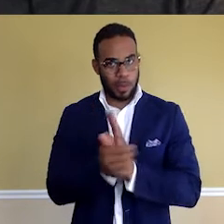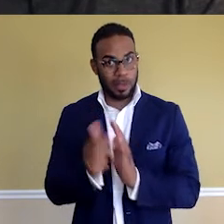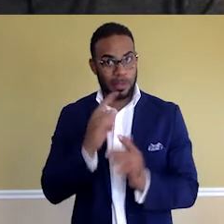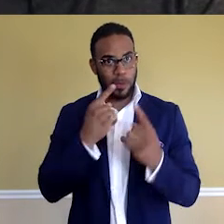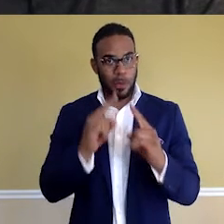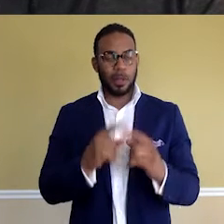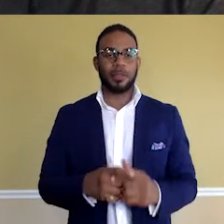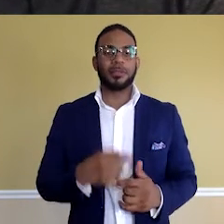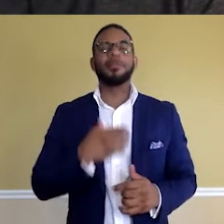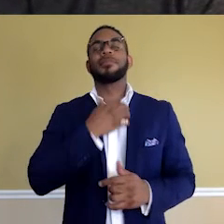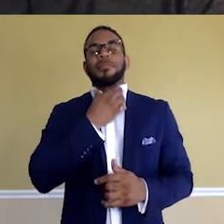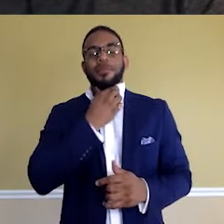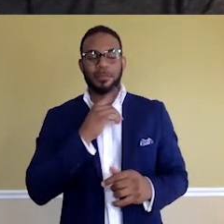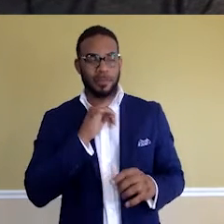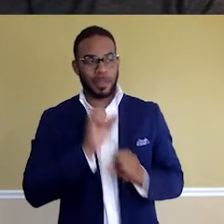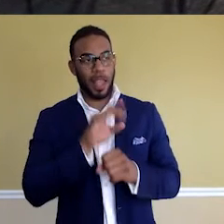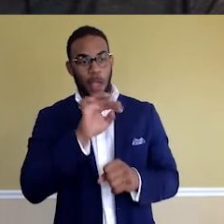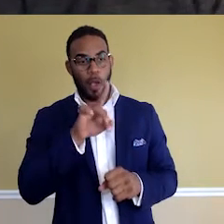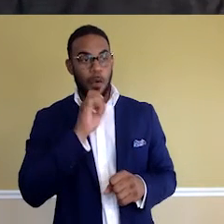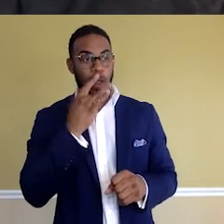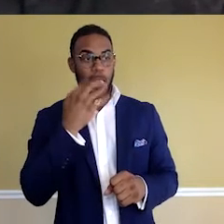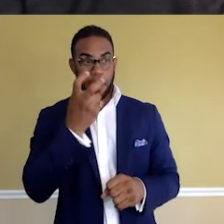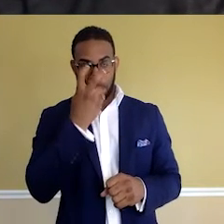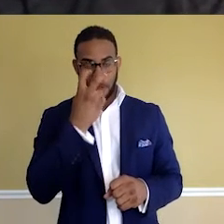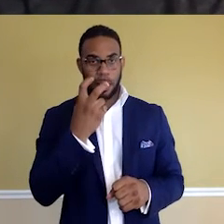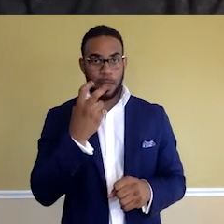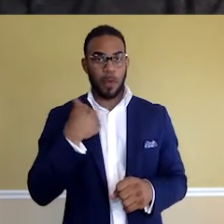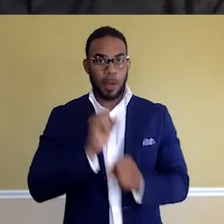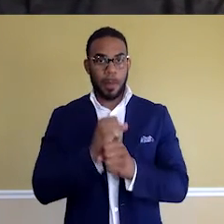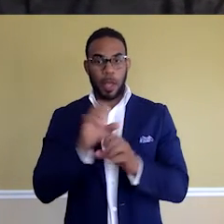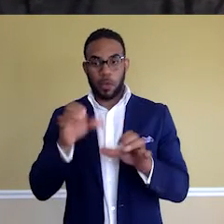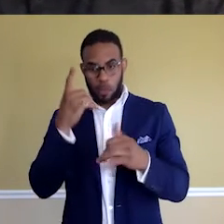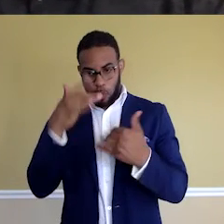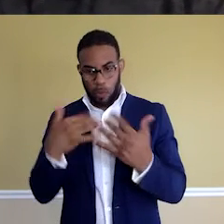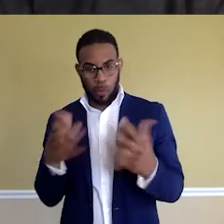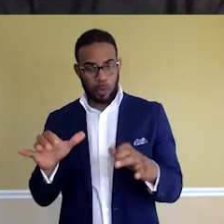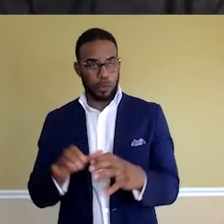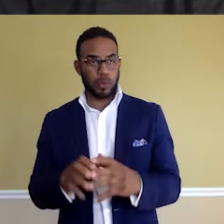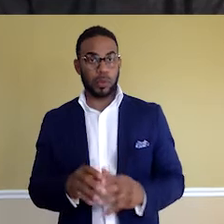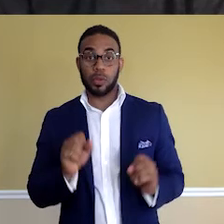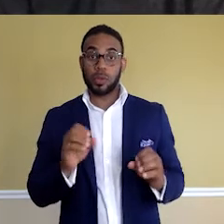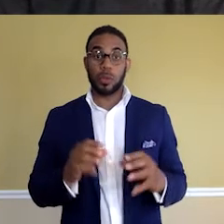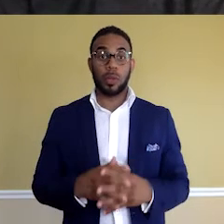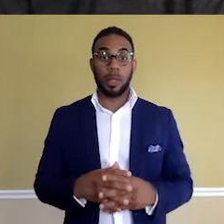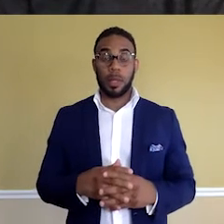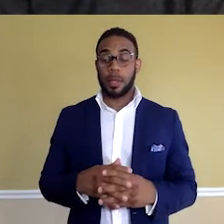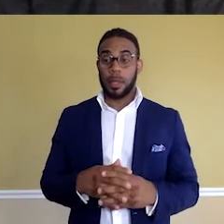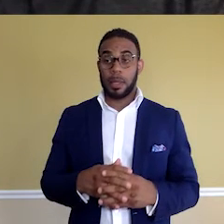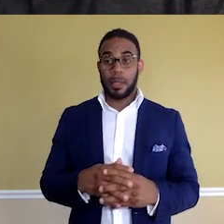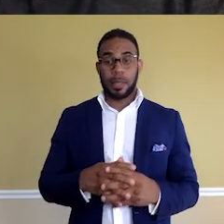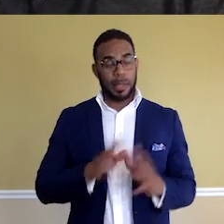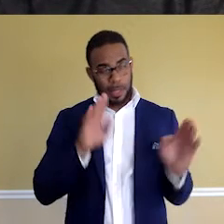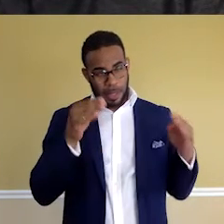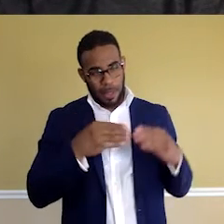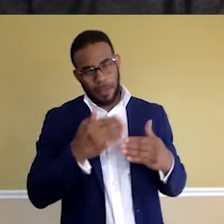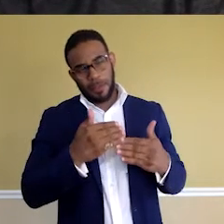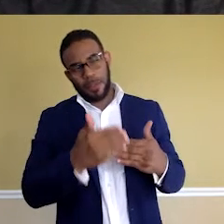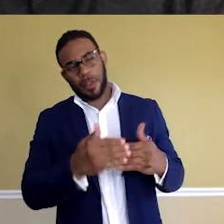Absolutely. I always say code is colorblind. You know, we make it do what we want it to do. So, this comes to this very important question that I have to